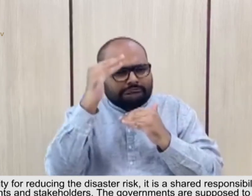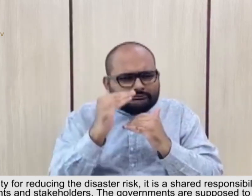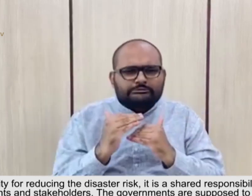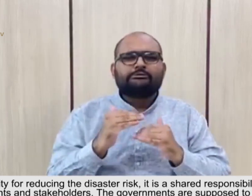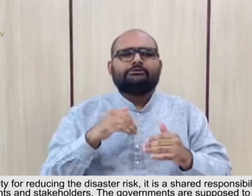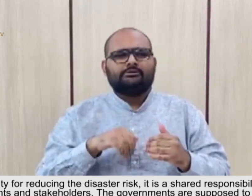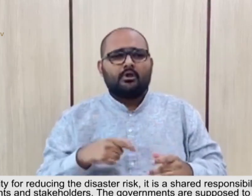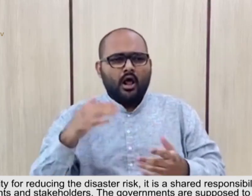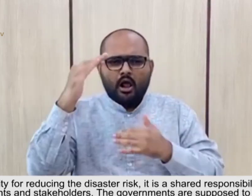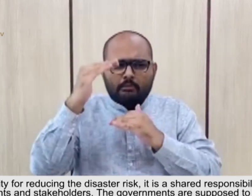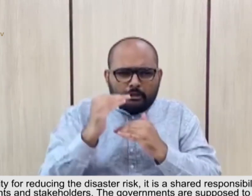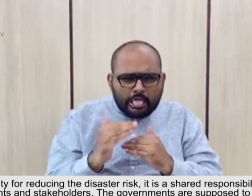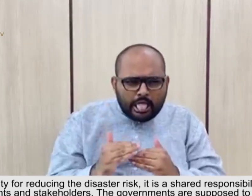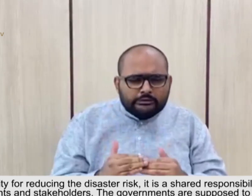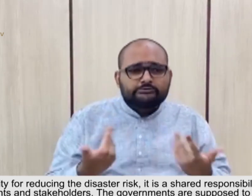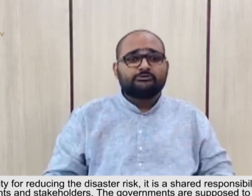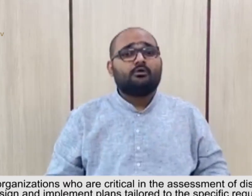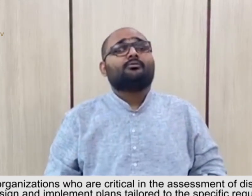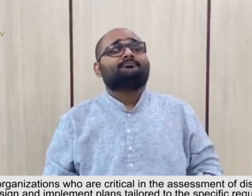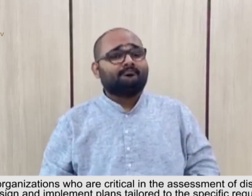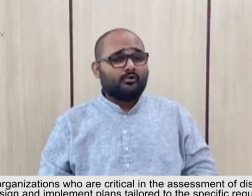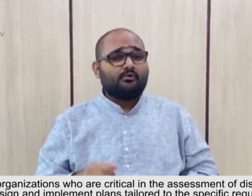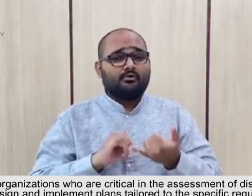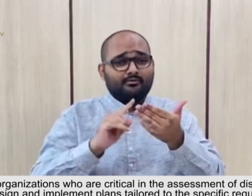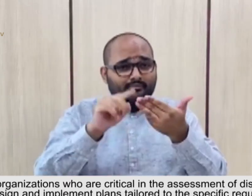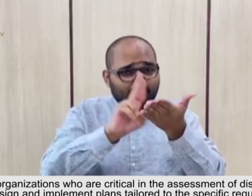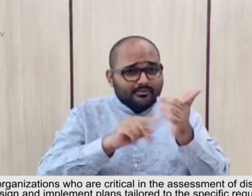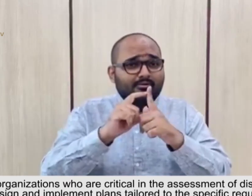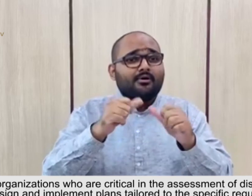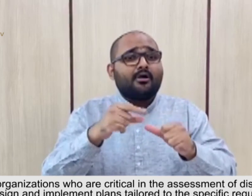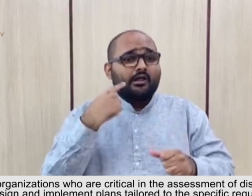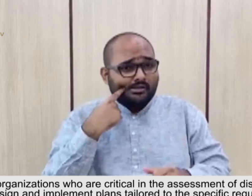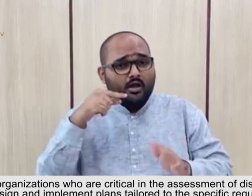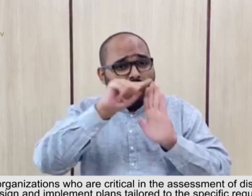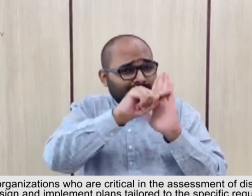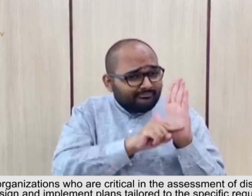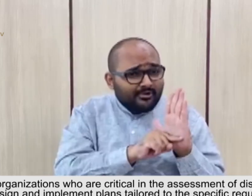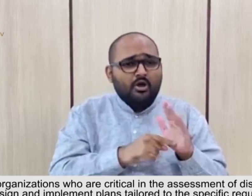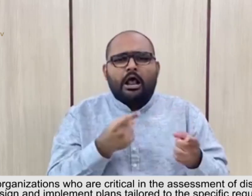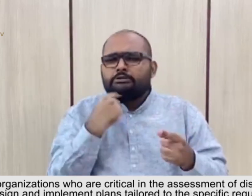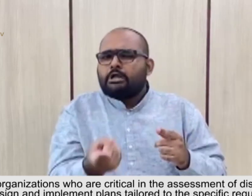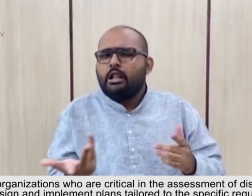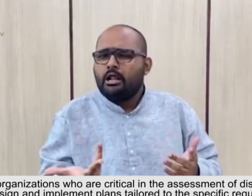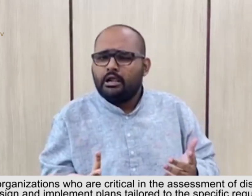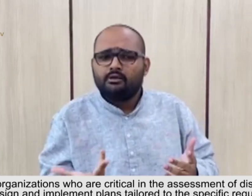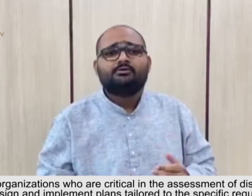while the states have the overall responsibility for reducing the disaster risk,